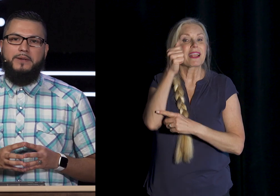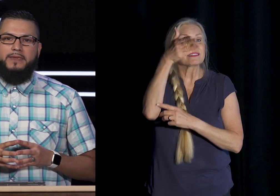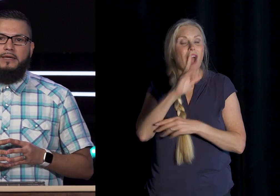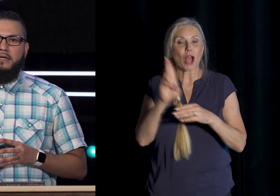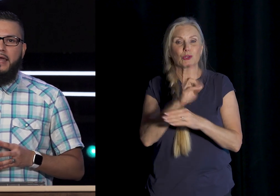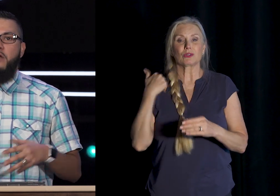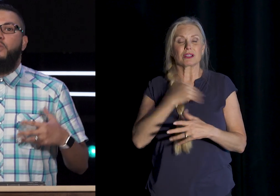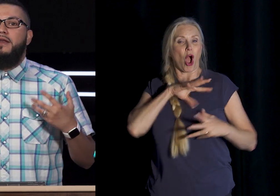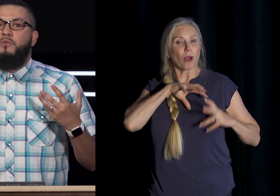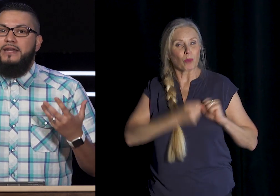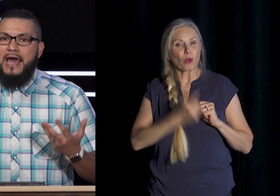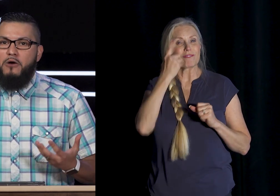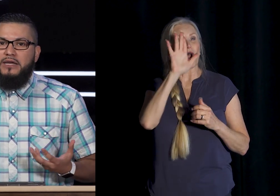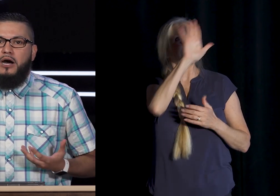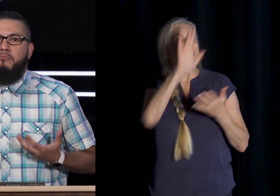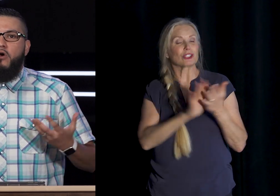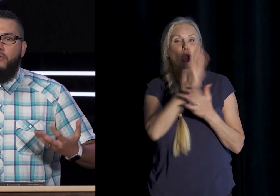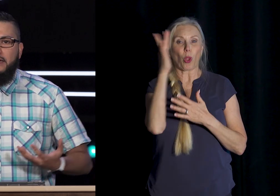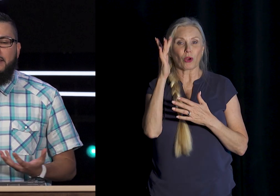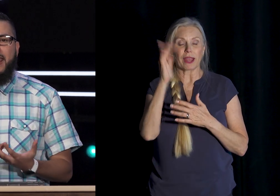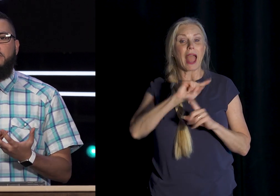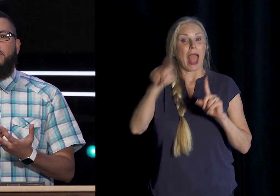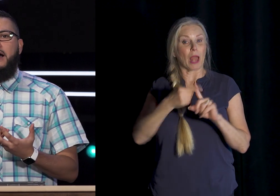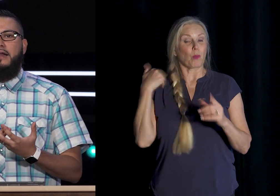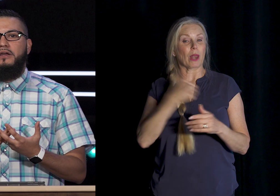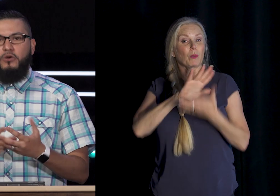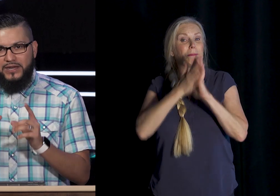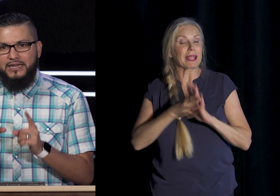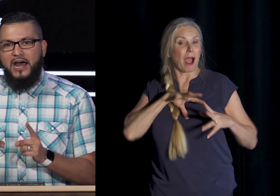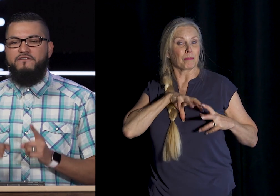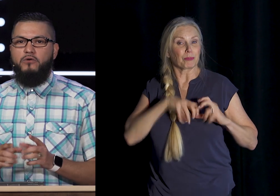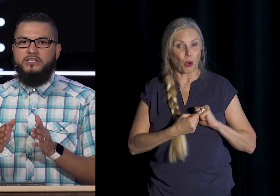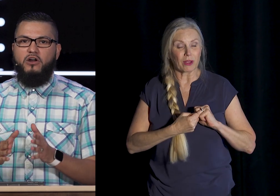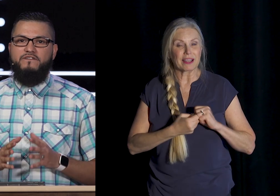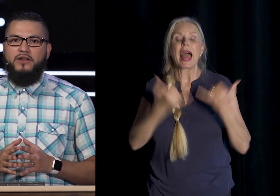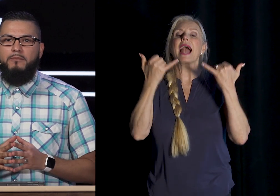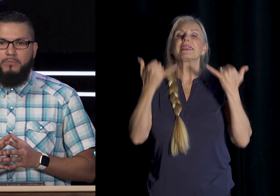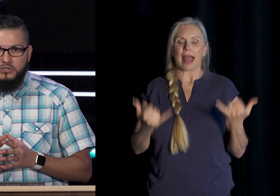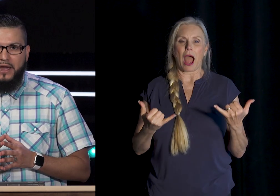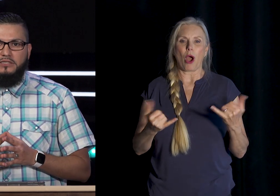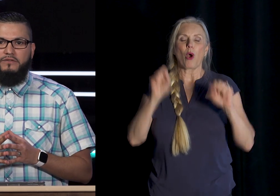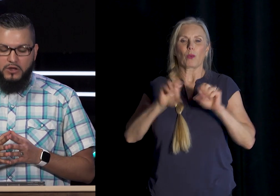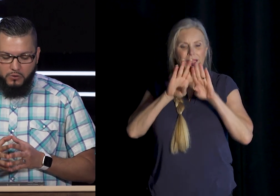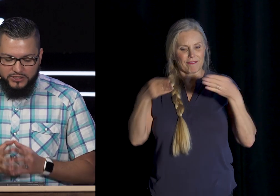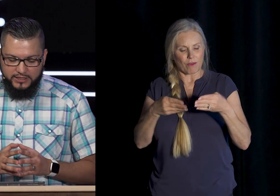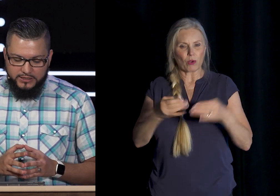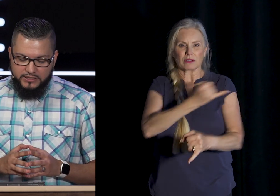And when We now Become Broken And in The Hands Of God We can Now focus On our Final Perspective Which is